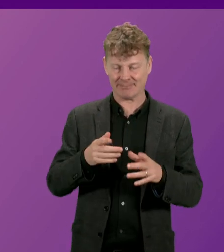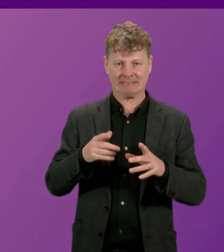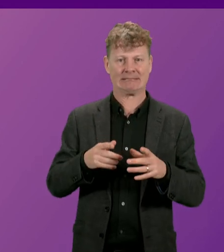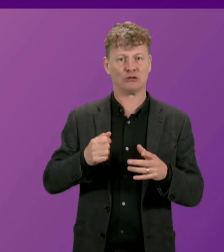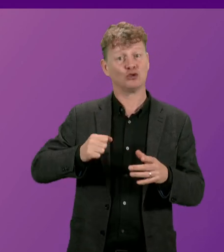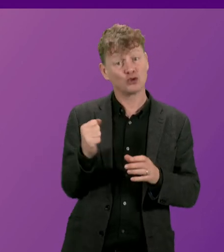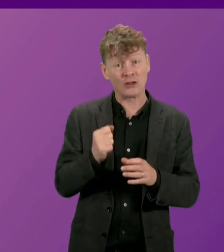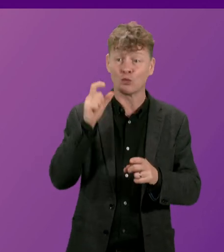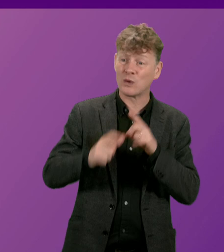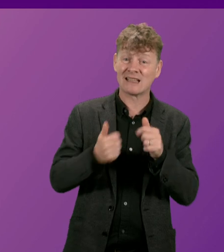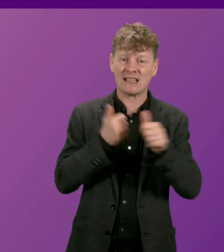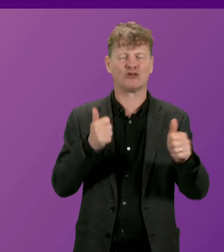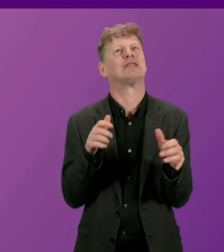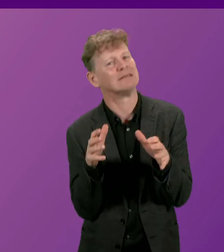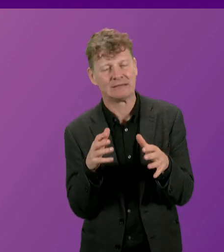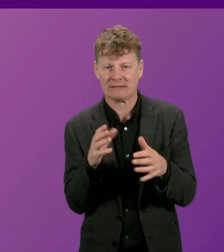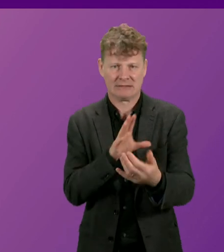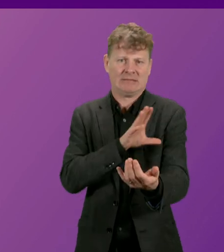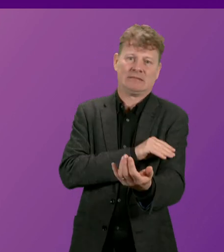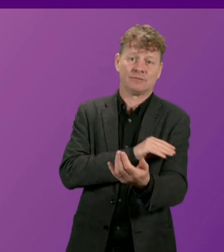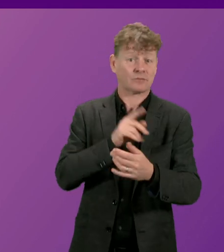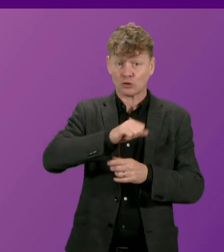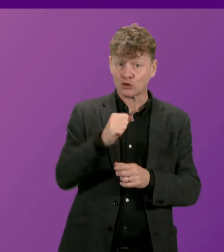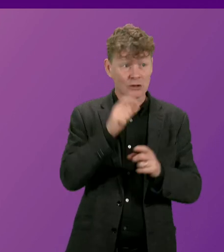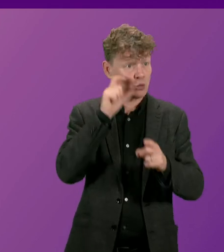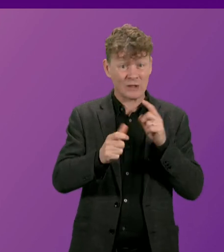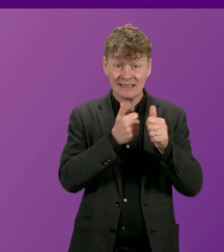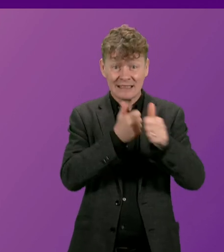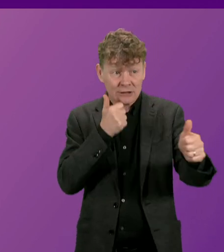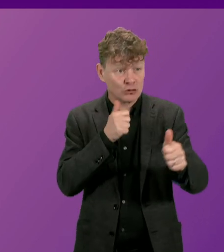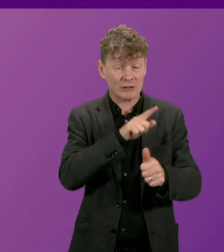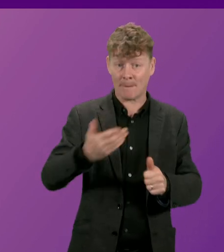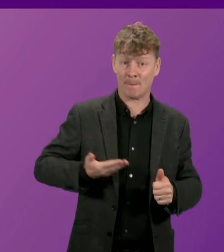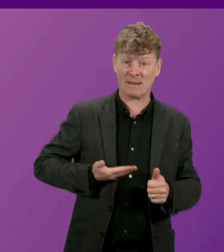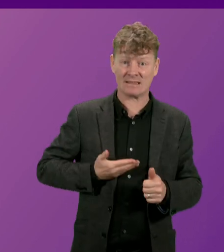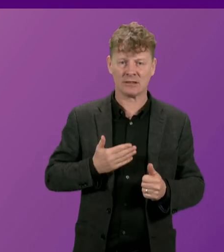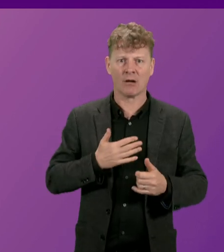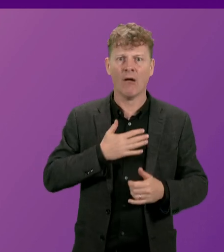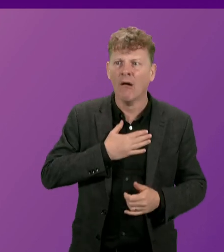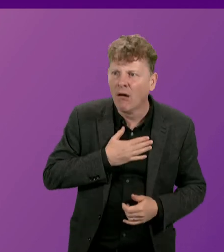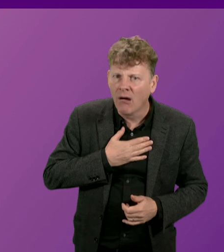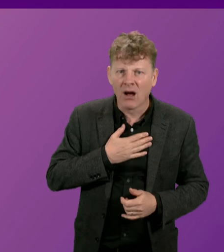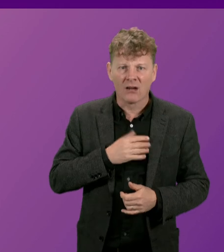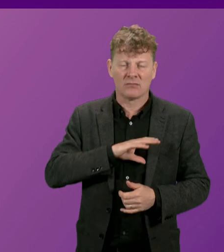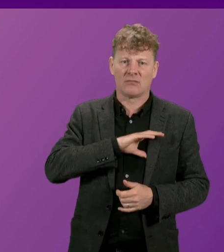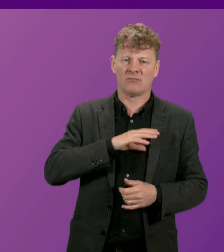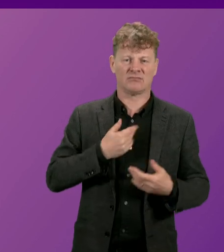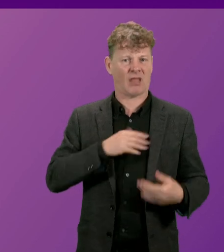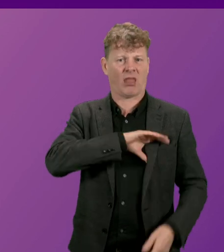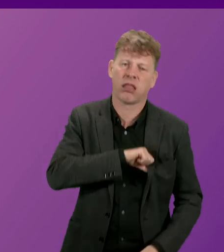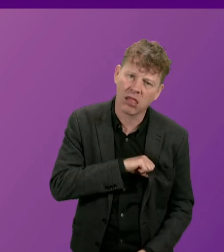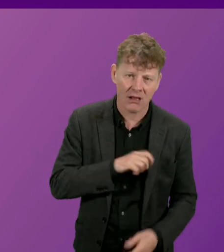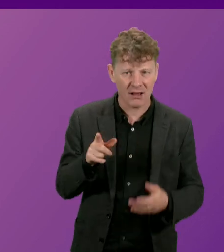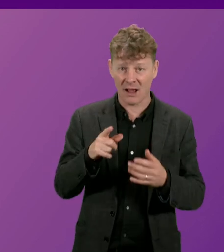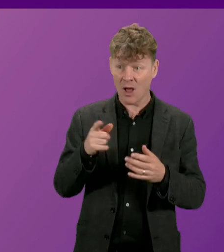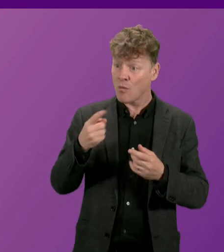the Scotch whisky industry. Now I understand why the Scotch whisky industry and why business is aggrieved at the Labour Government because they were promised economic